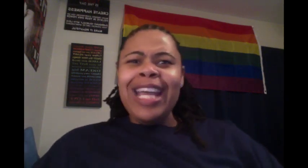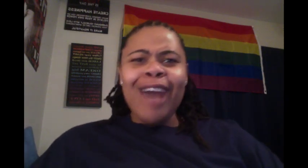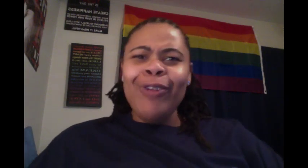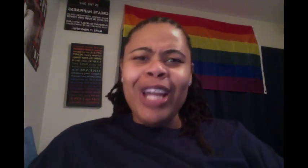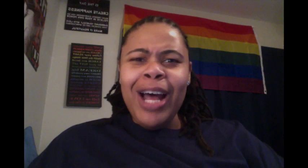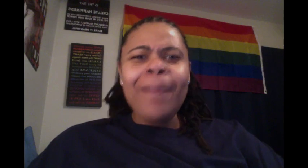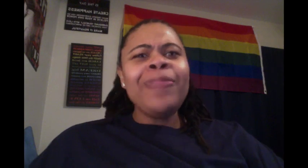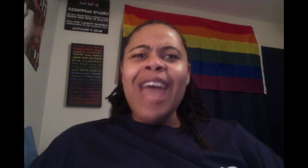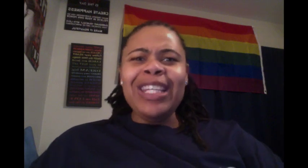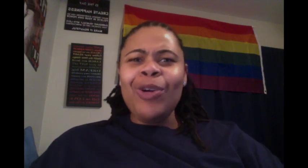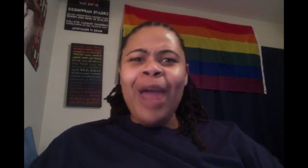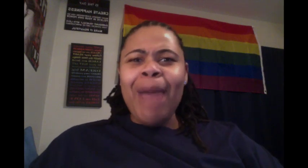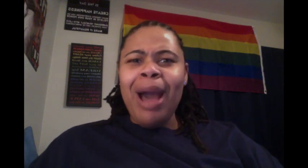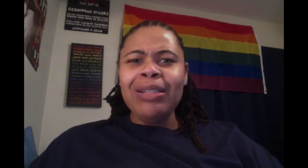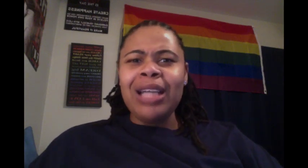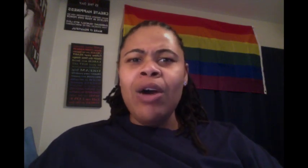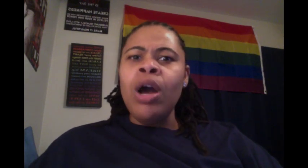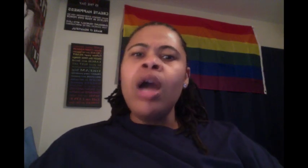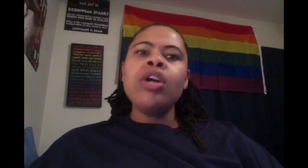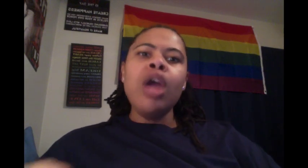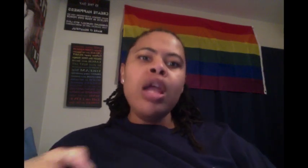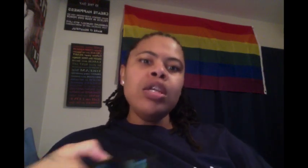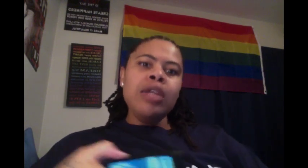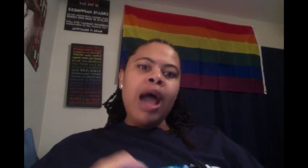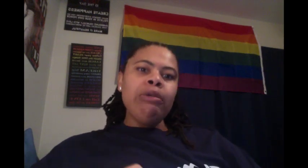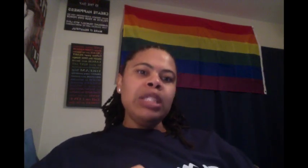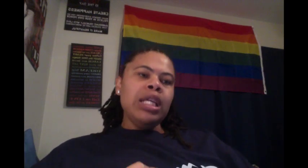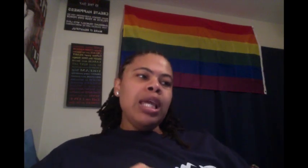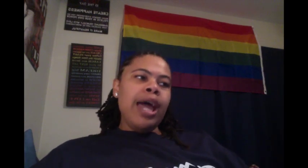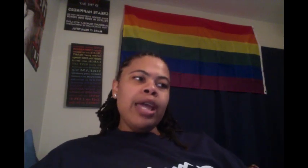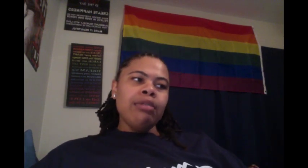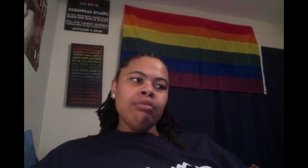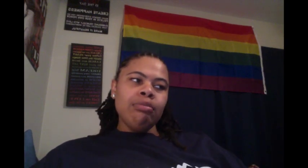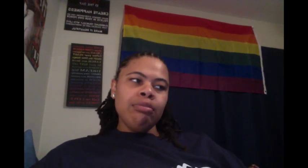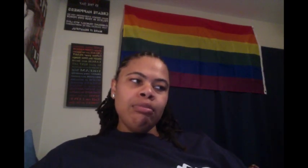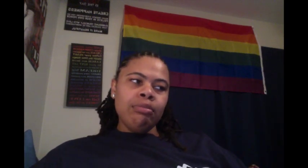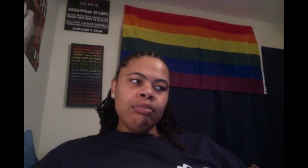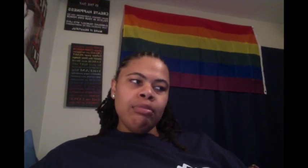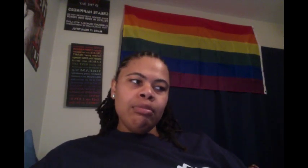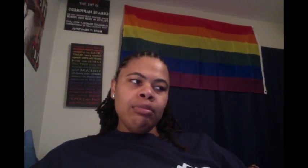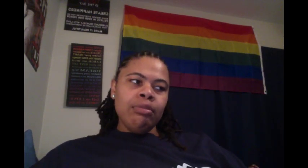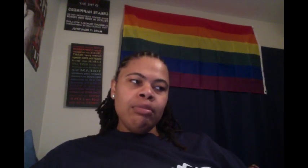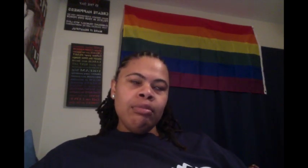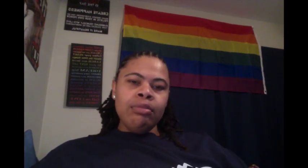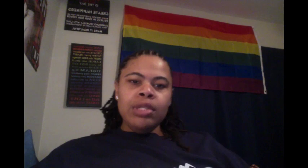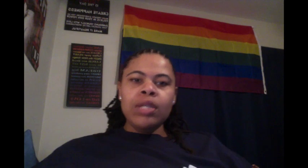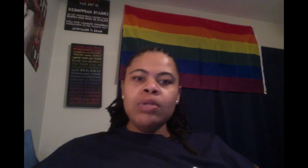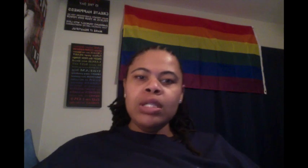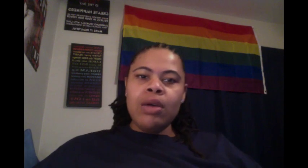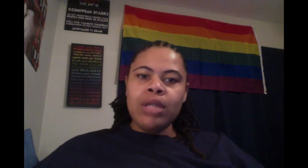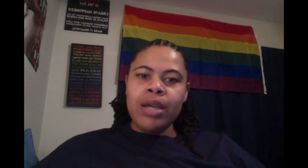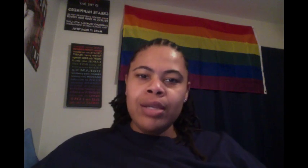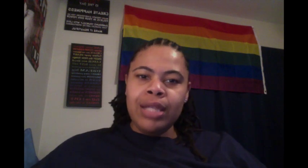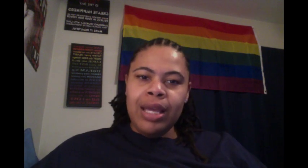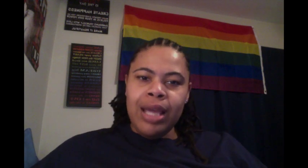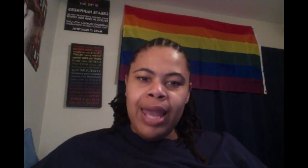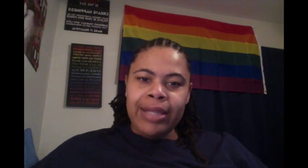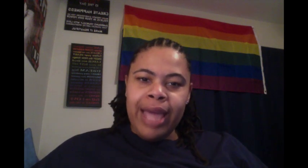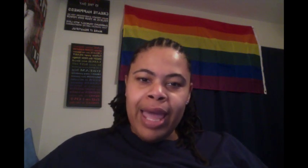cover it up. That's a crime also. Girl, do you know I was sitting here like, so you just going to turn your son in like that?